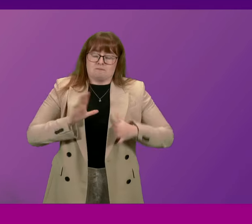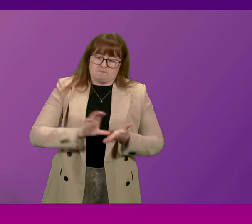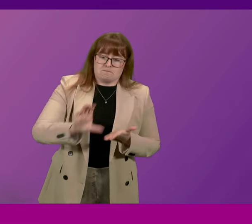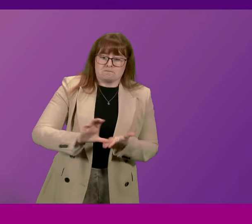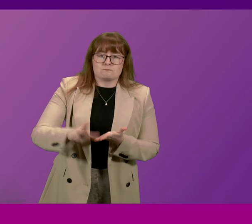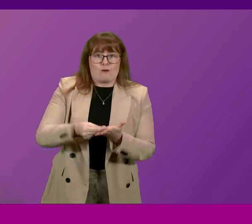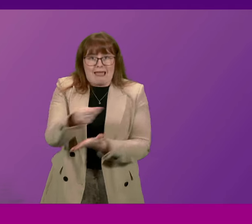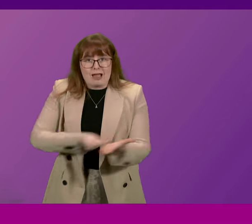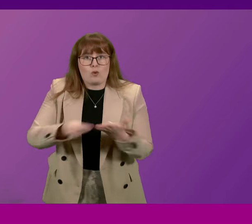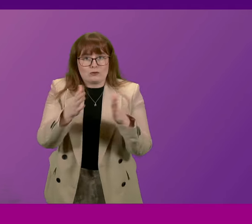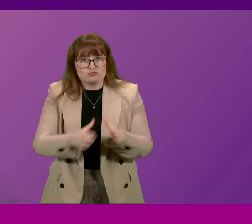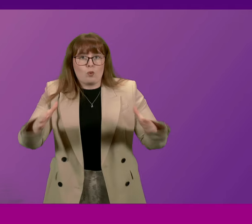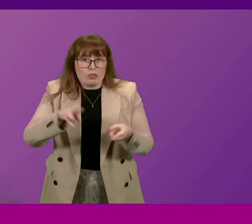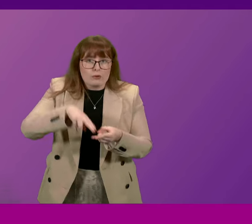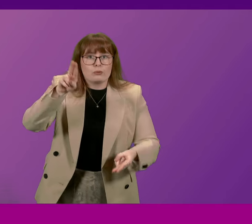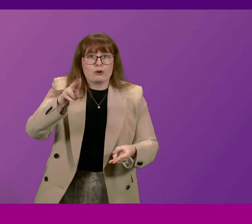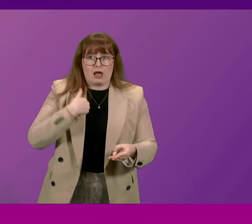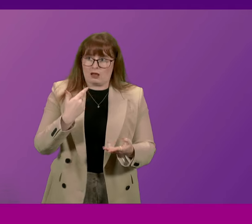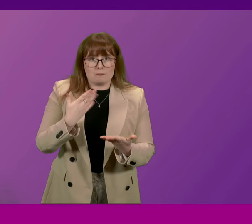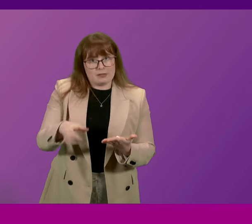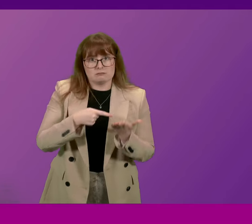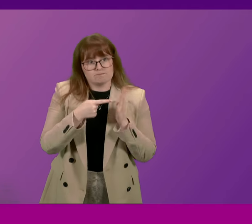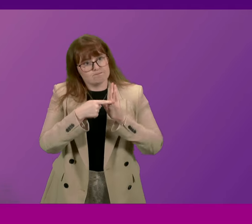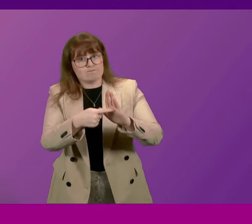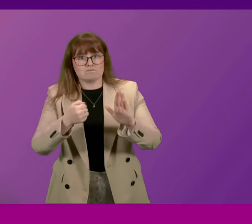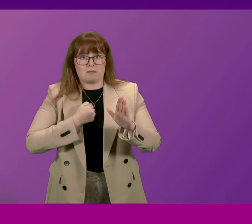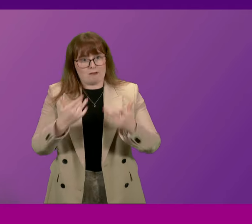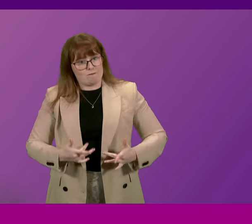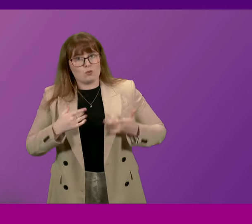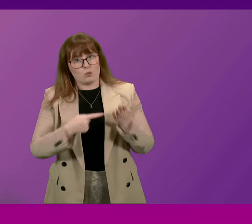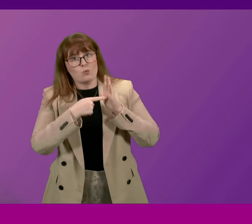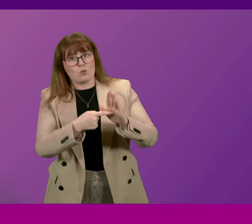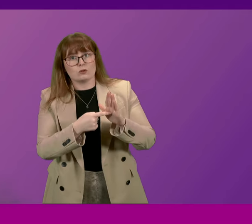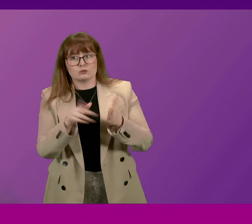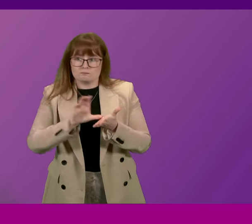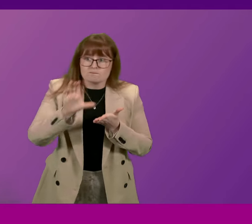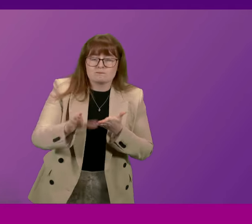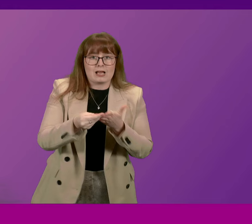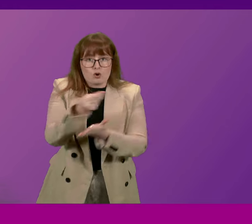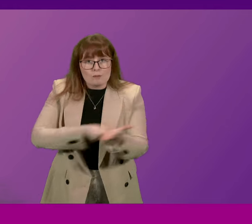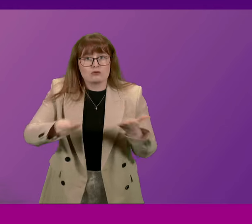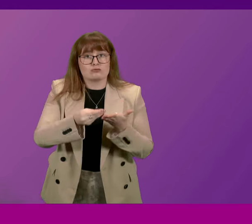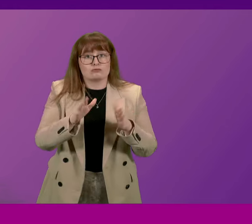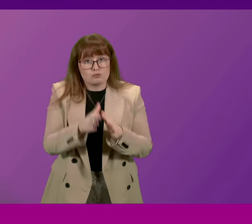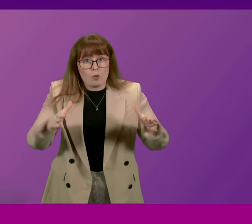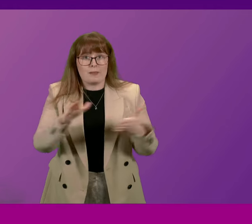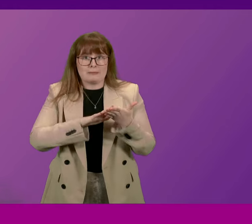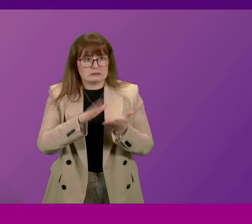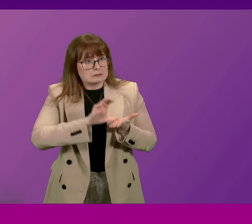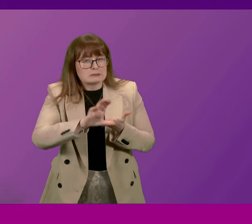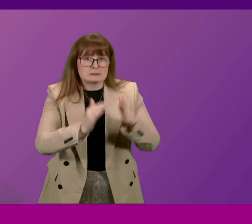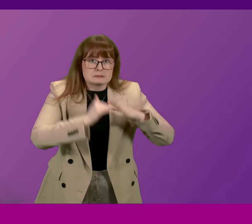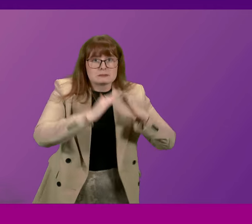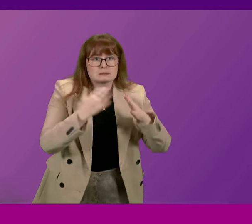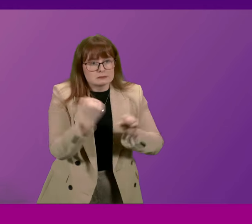economic growth. And I've set out my firm view that investing in economic growth means investing in the infrastructure and the